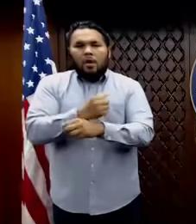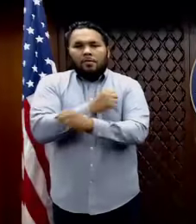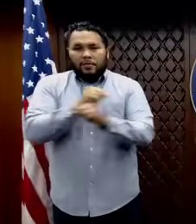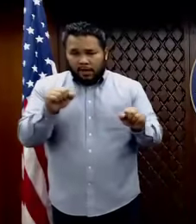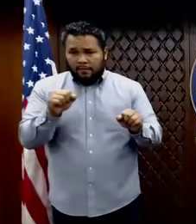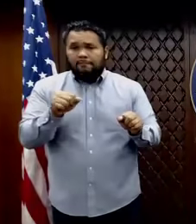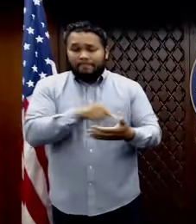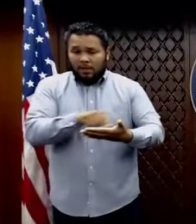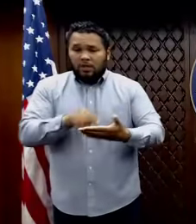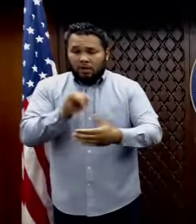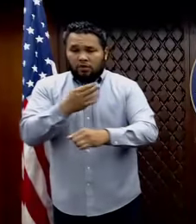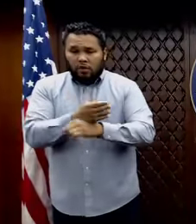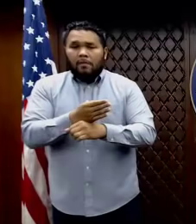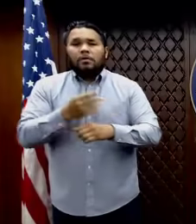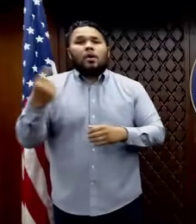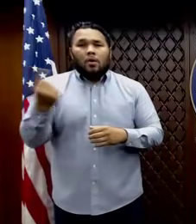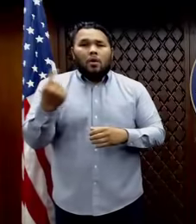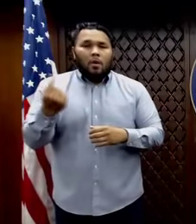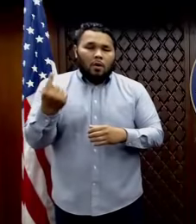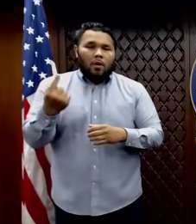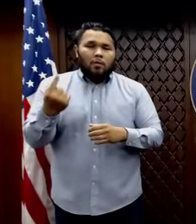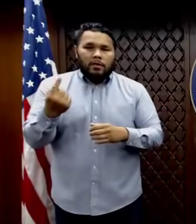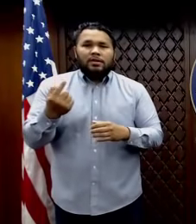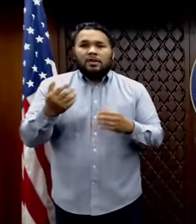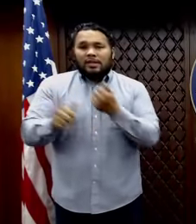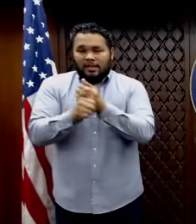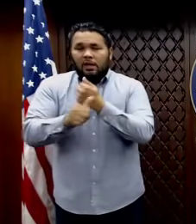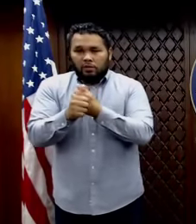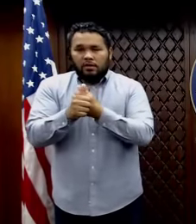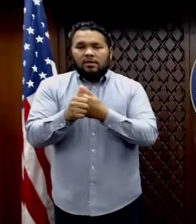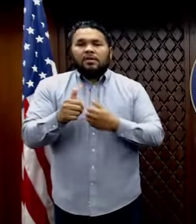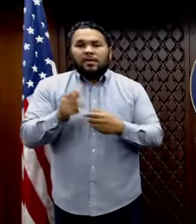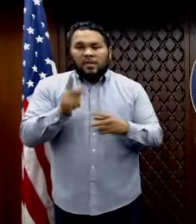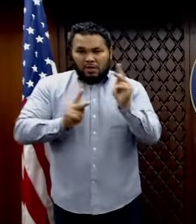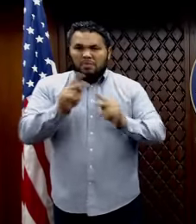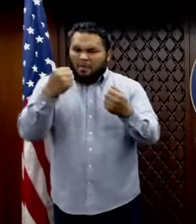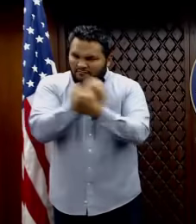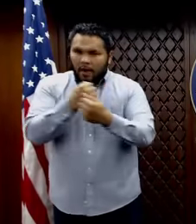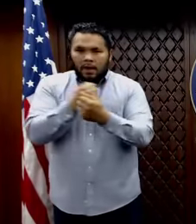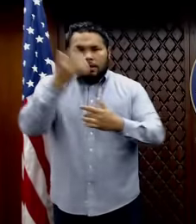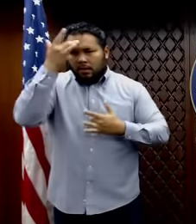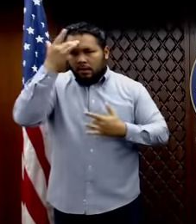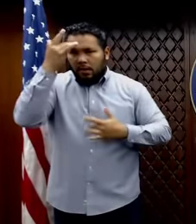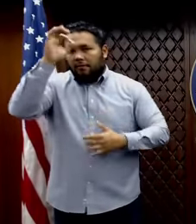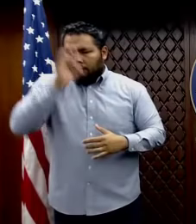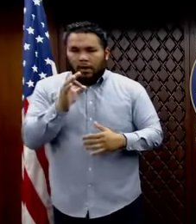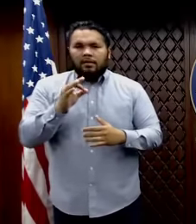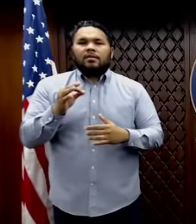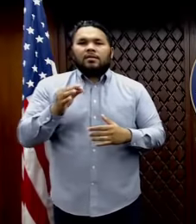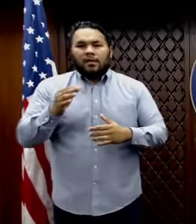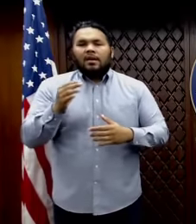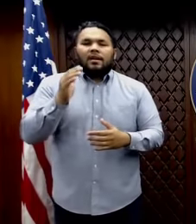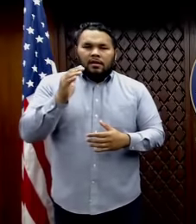are always acquainted with a certain amount of danger, these frontliners willingly place themselves at risk in